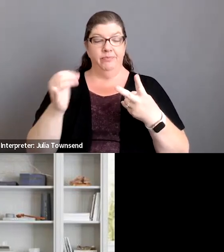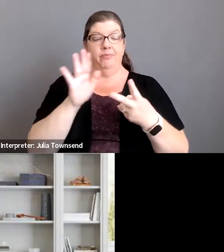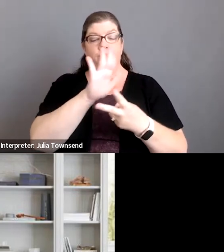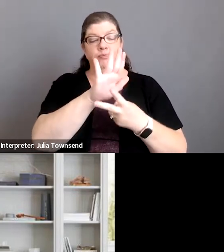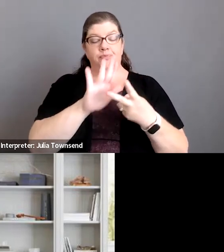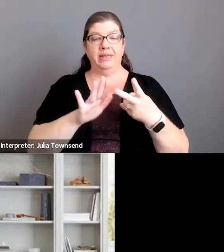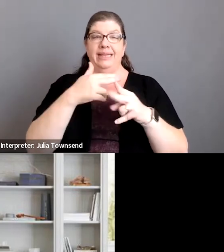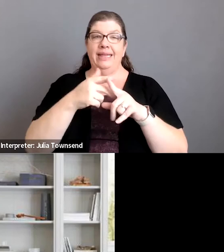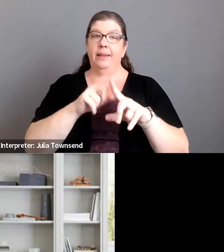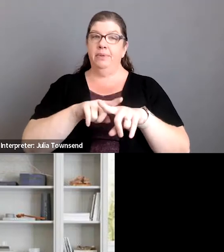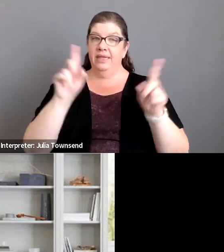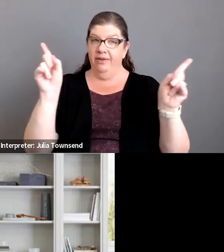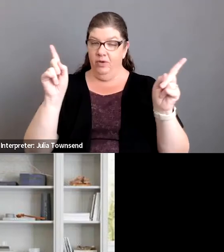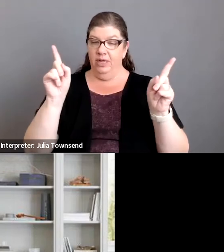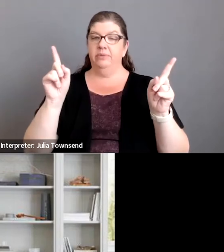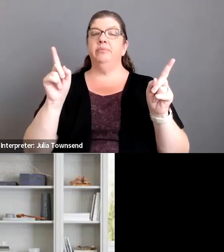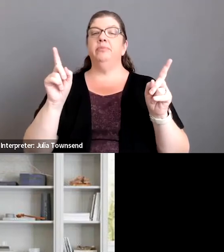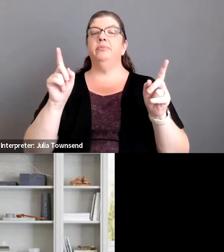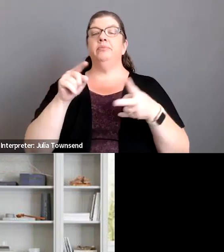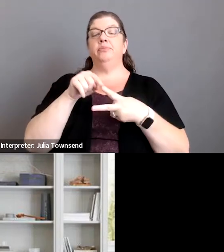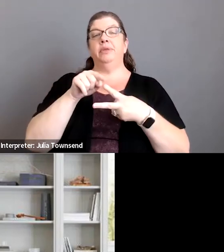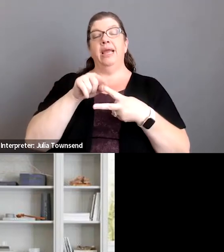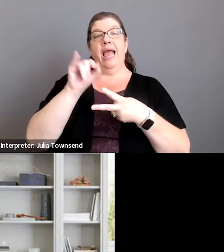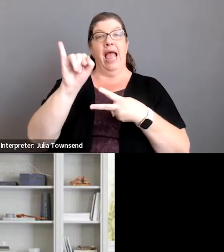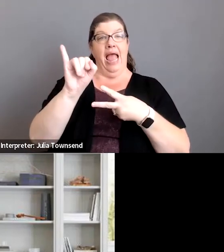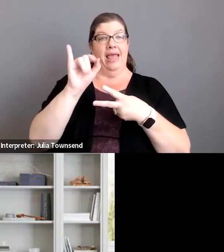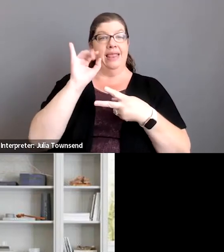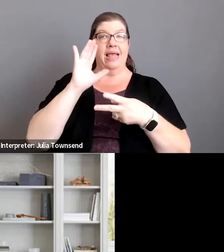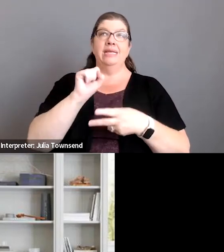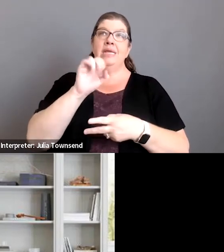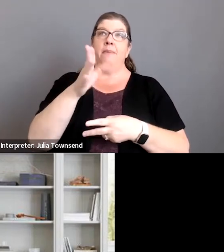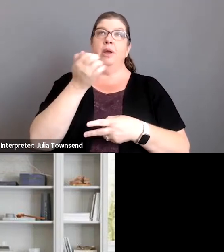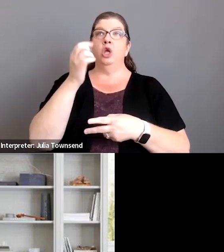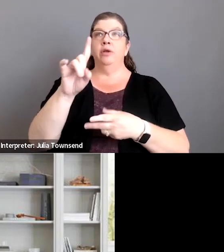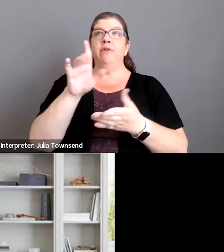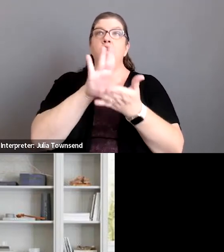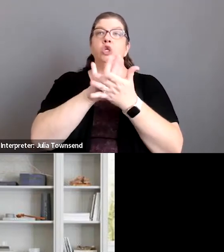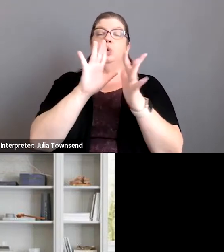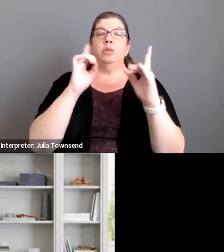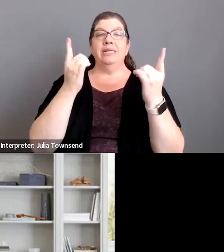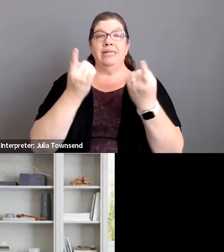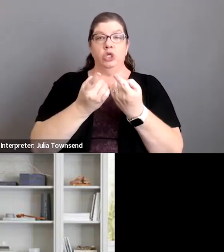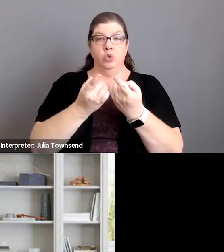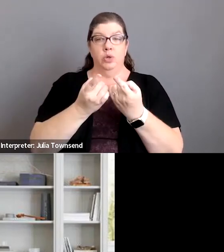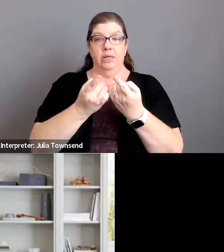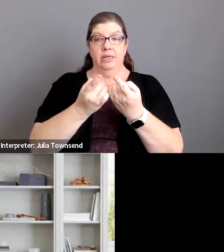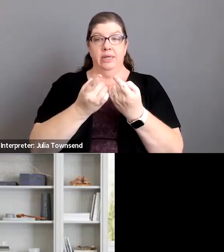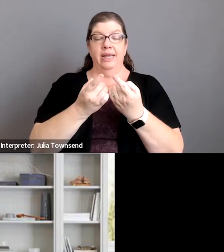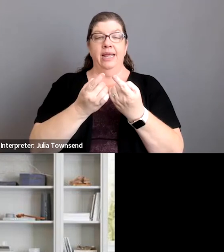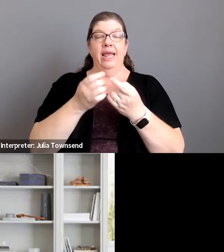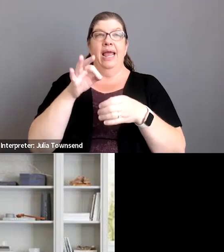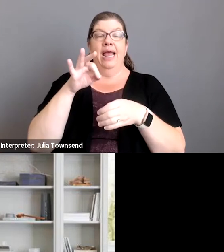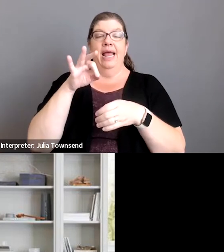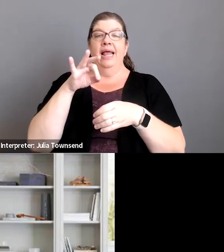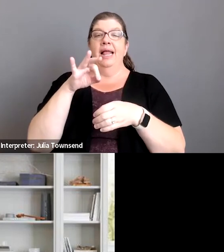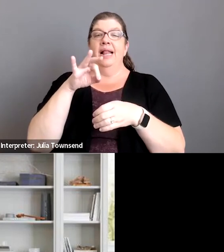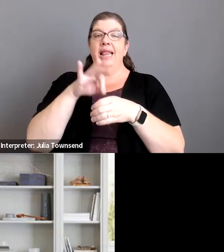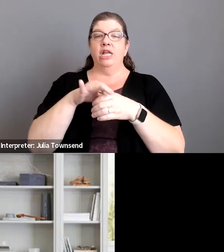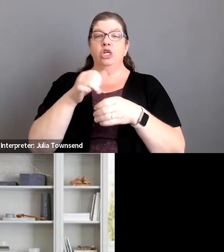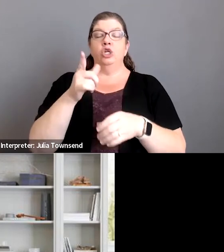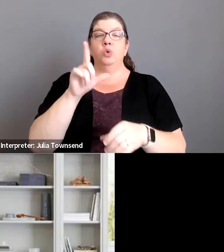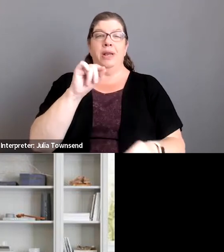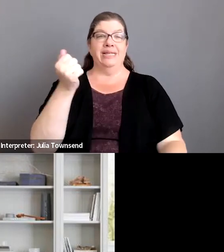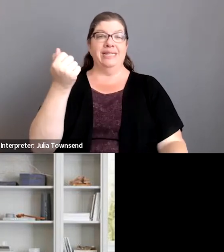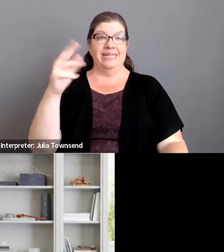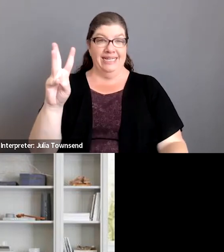different names for them the measure i is the santa barbara unified school district um election 20 that happened in